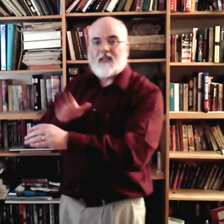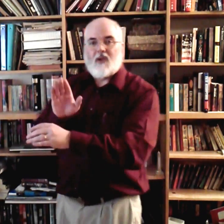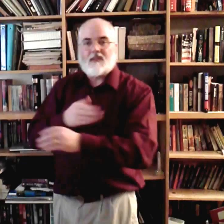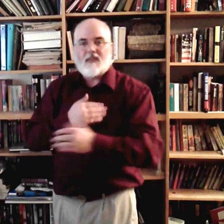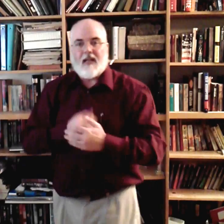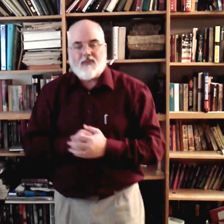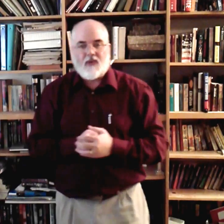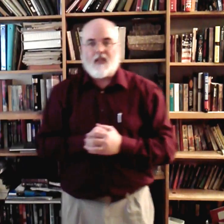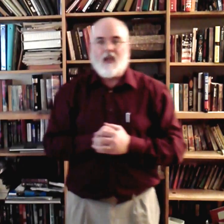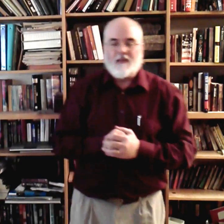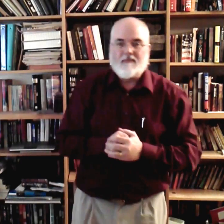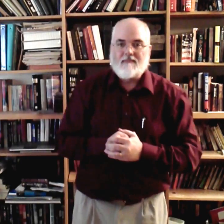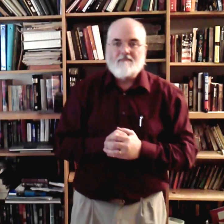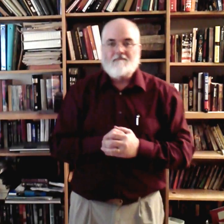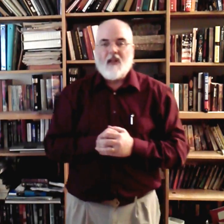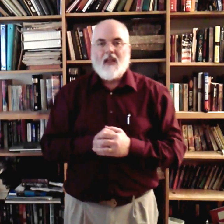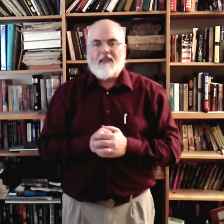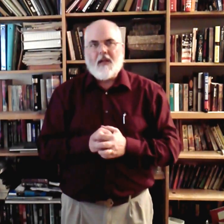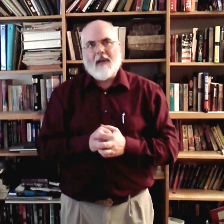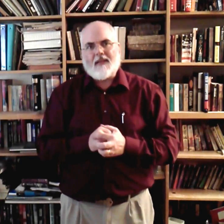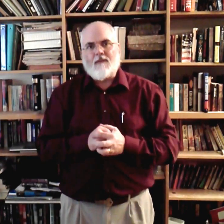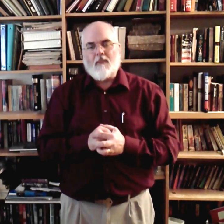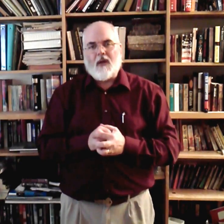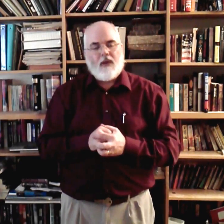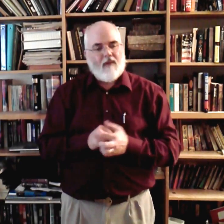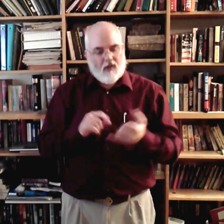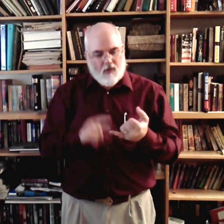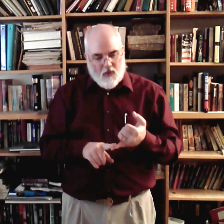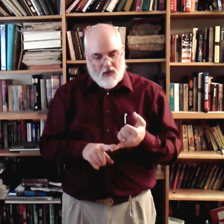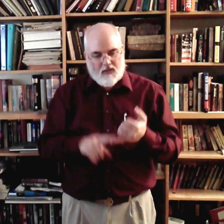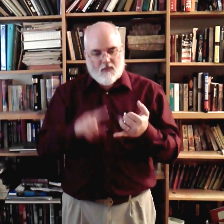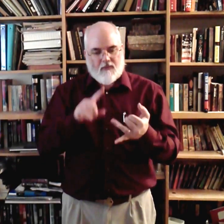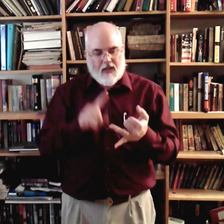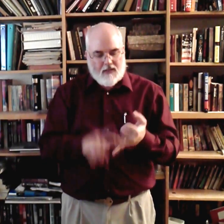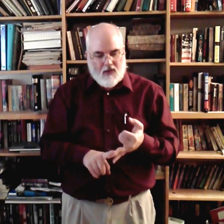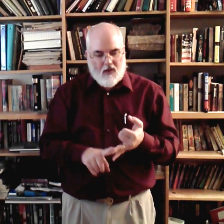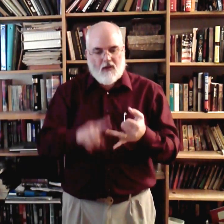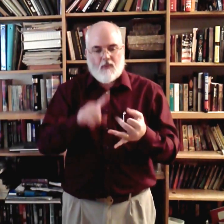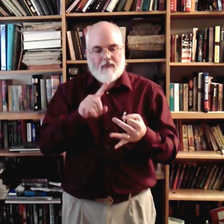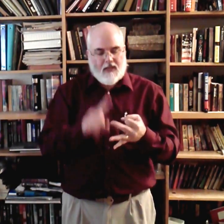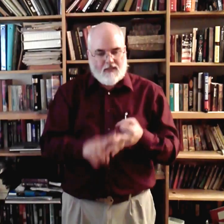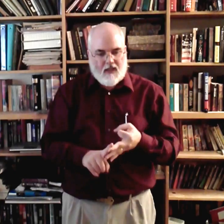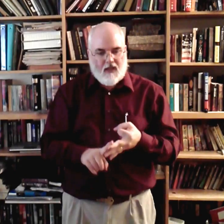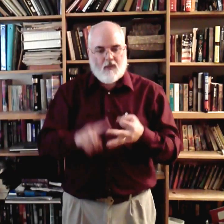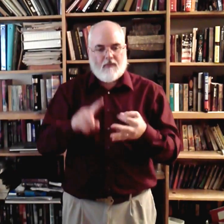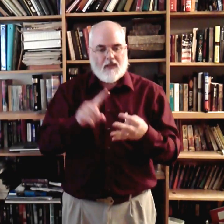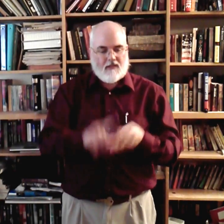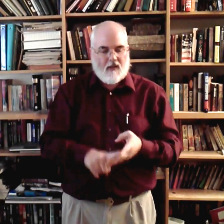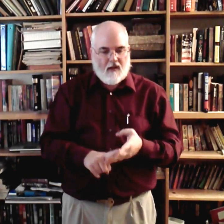signs for singing. Think about that for a minute. We've got chorus and we've got song and we've got sing and we've got sung